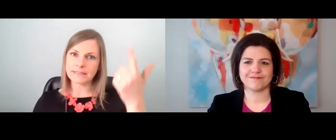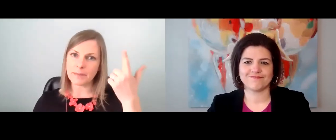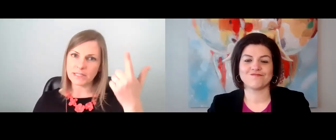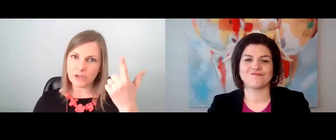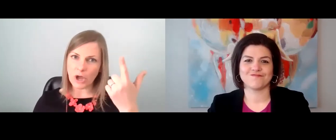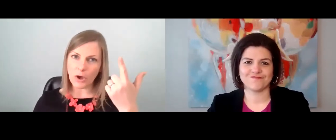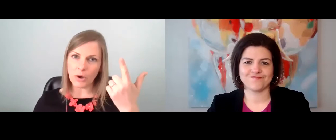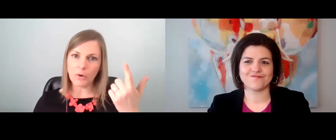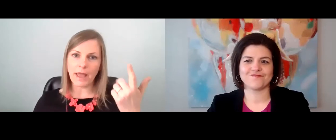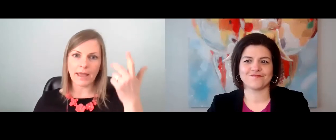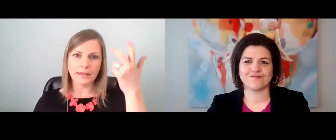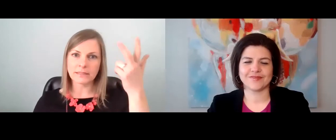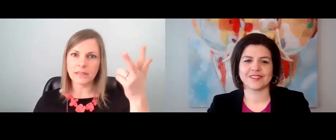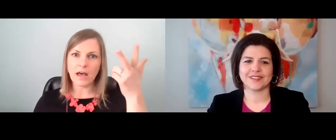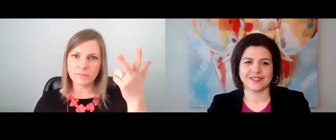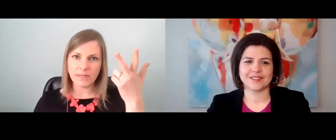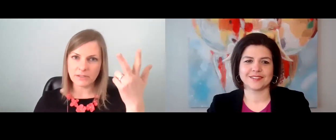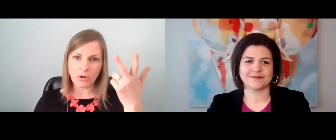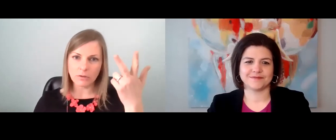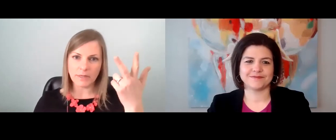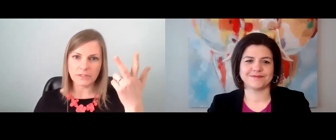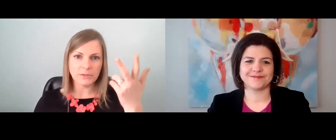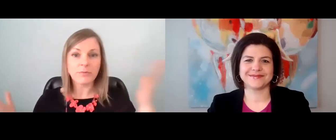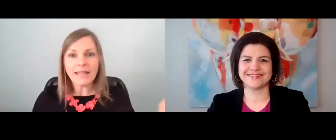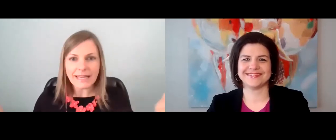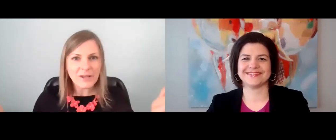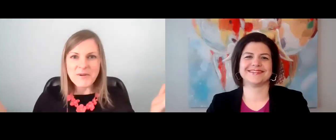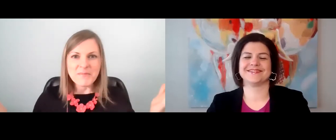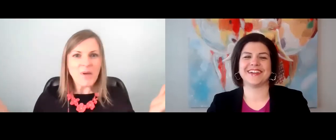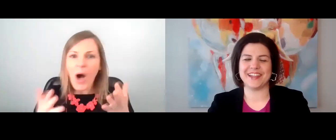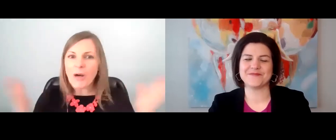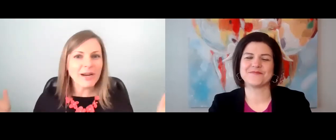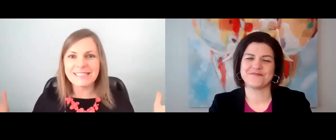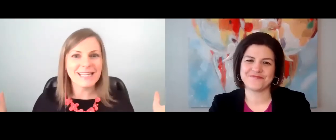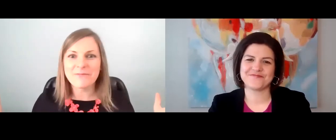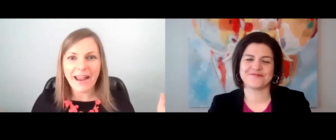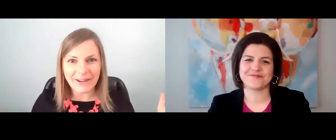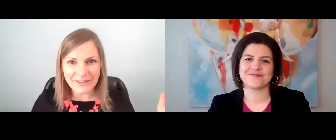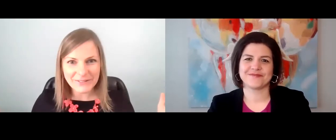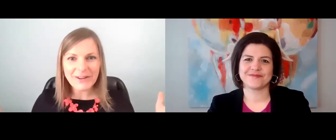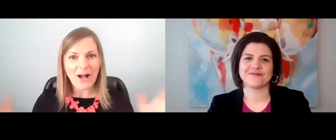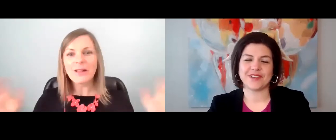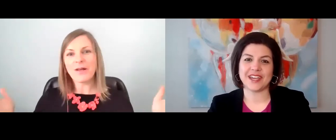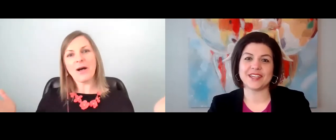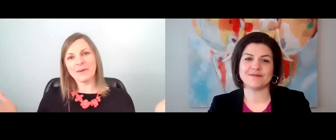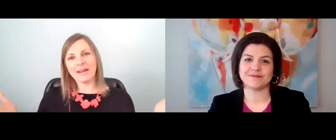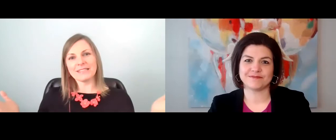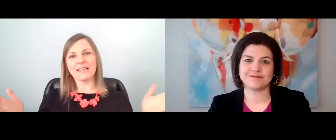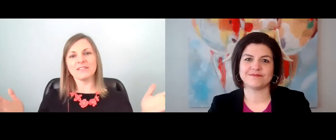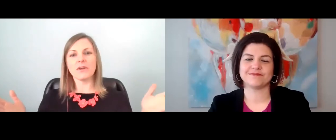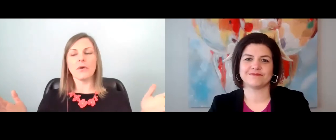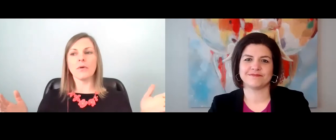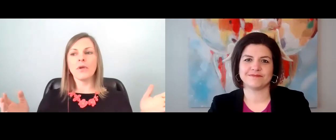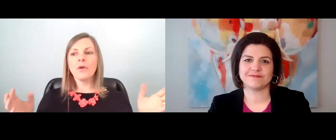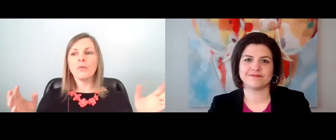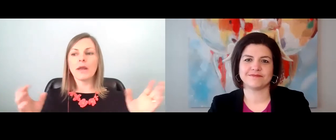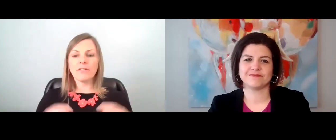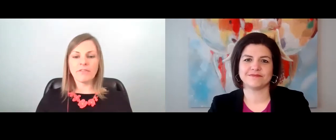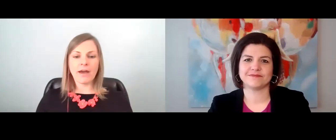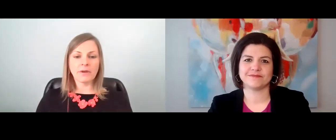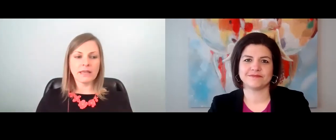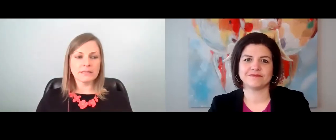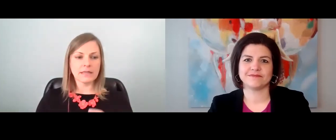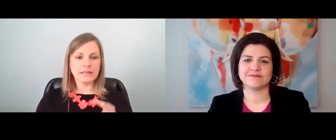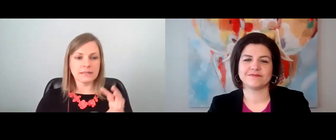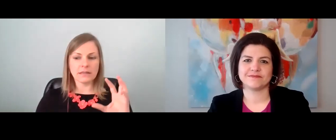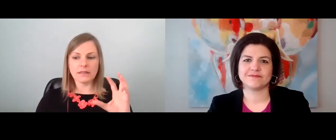and accepted no and loved being told what to do, right? Like all brains need wired, all, all brains. And so what